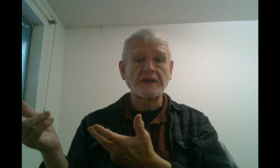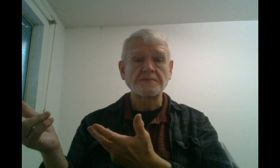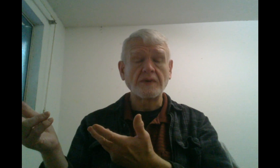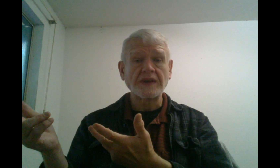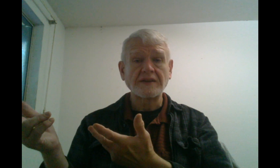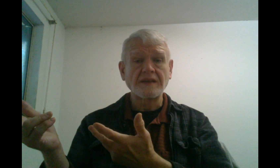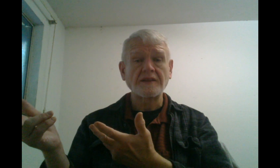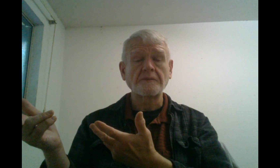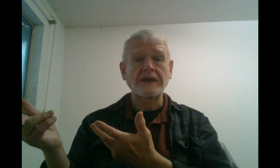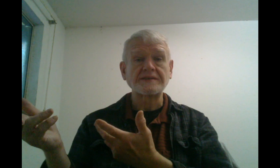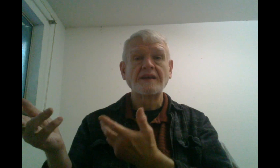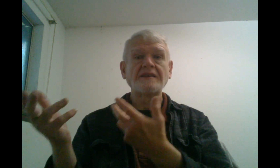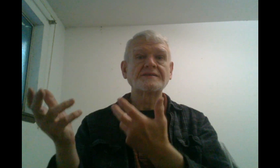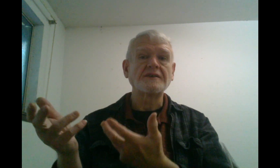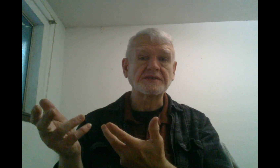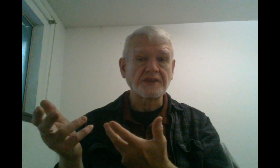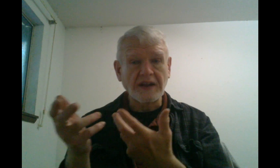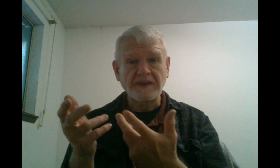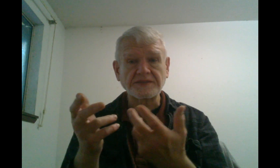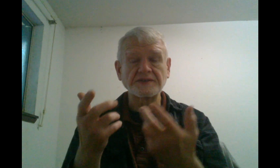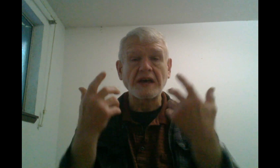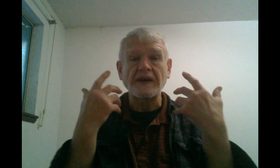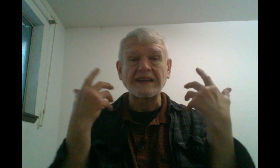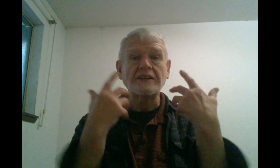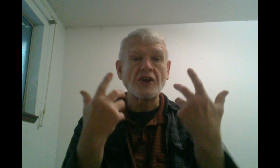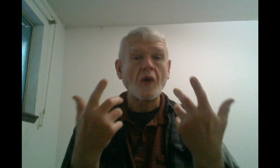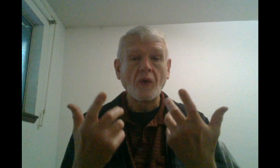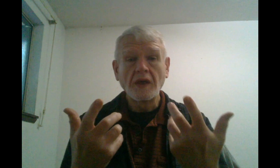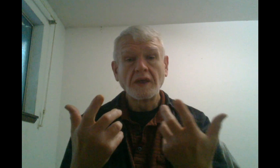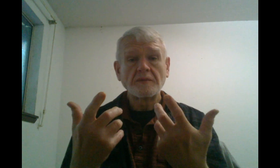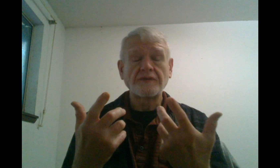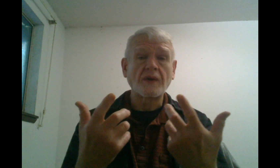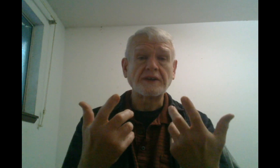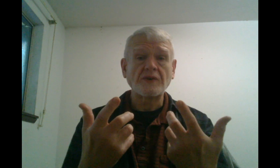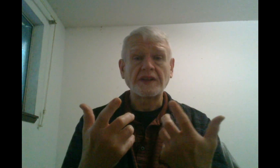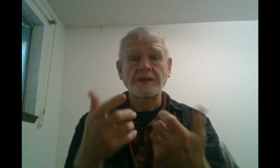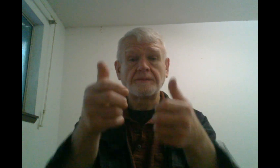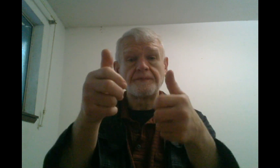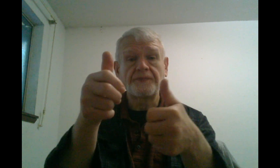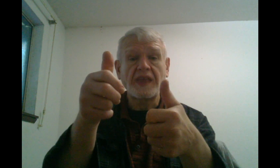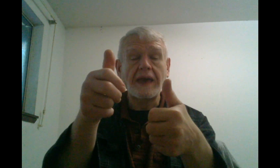finished moving into the other place. It's all just a lot of extra stuff I need to know before I do anything. Yay.